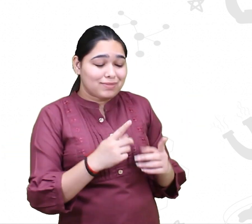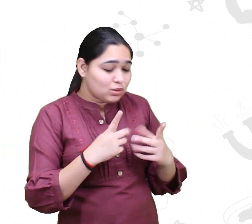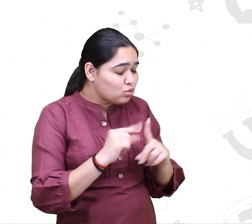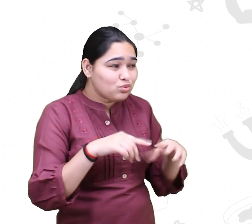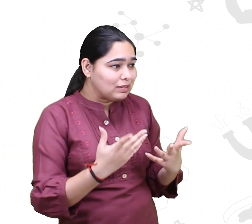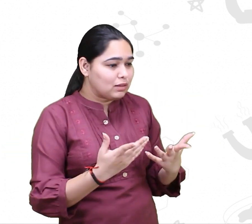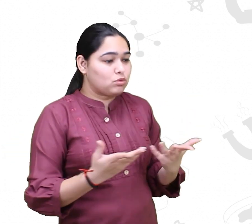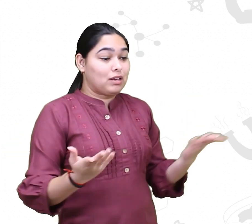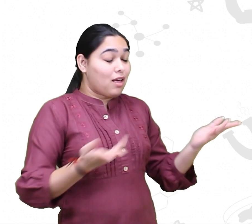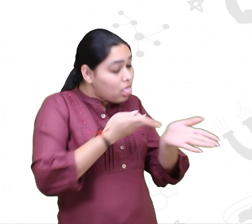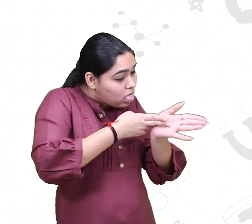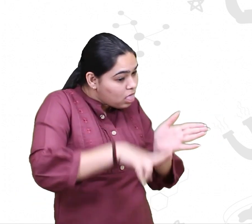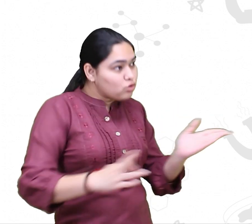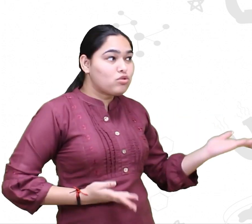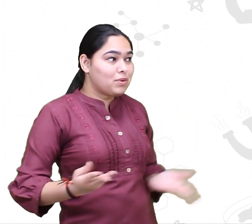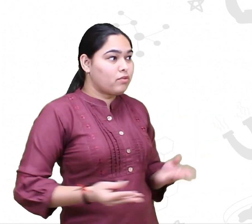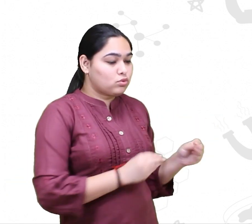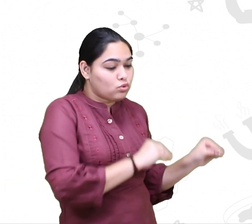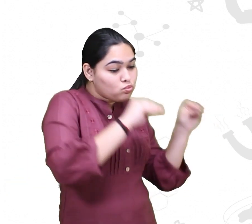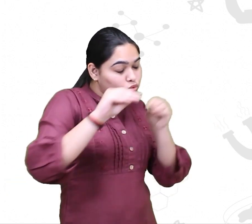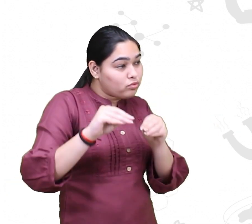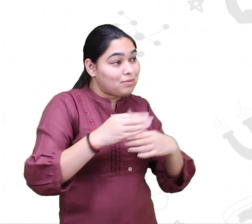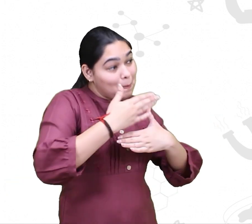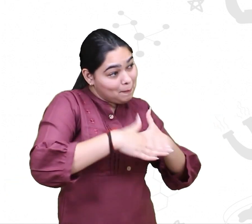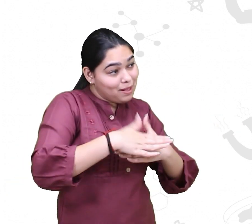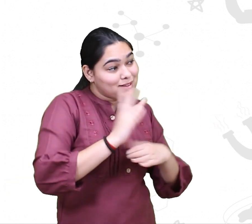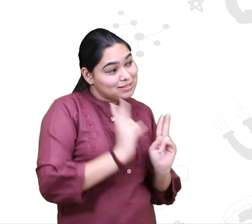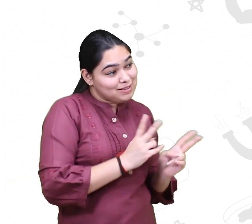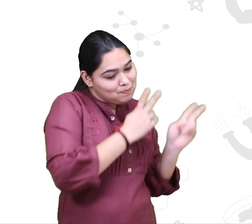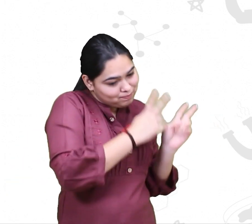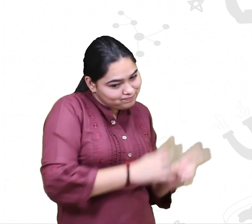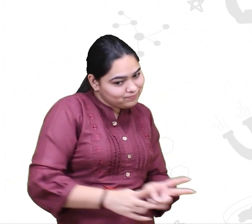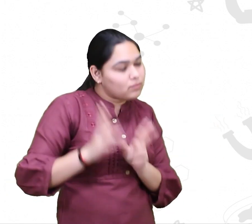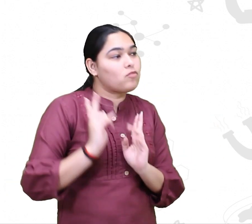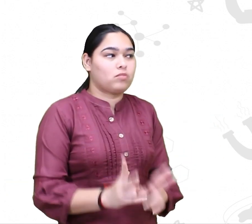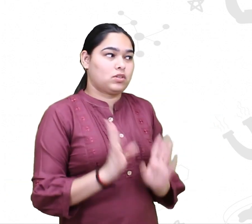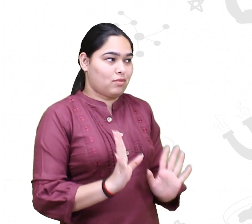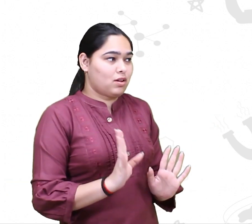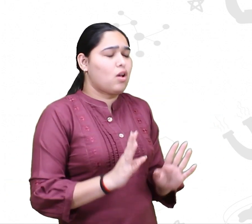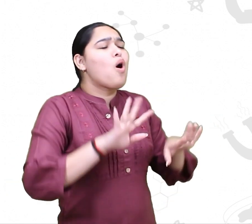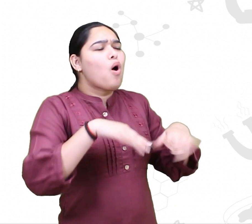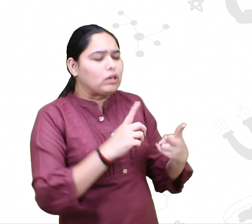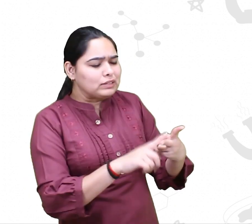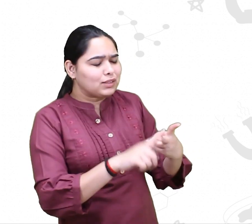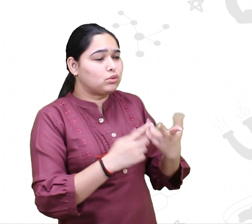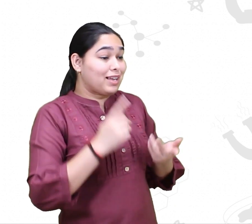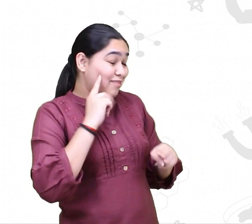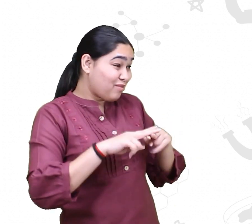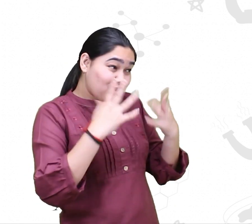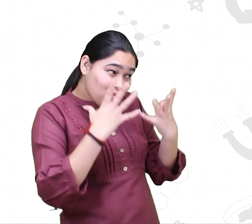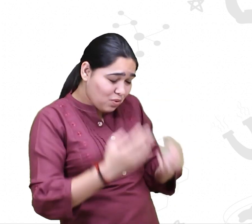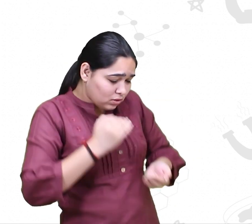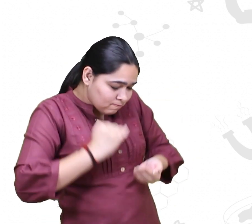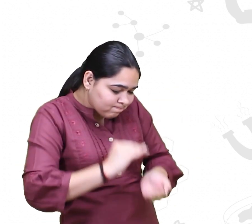behaviors still continue to persist. Now, they should be interested in foraging, for example, right? So, that